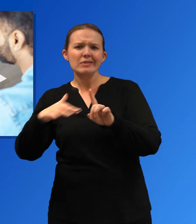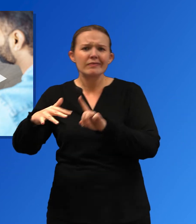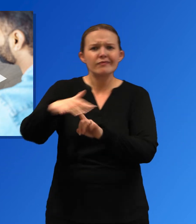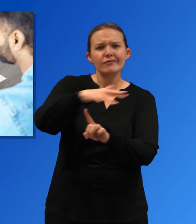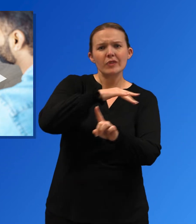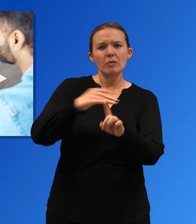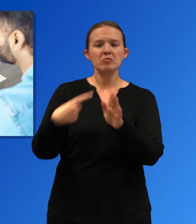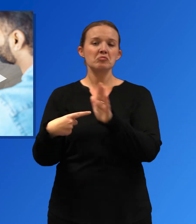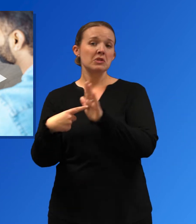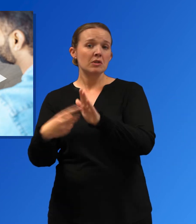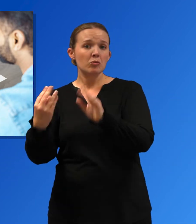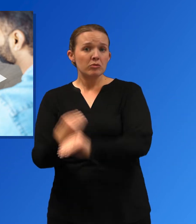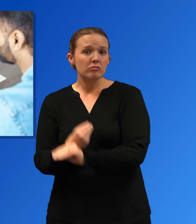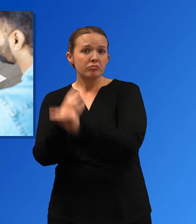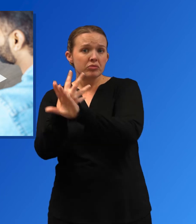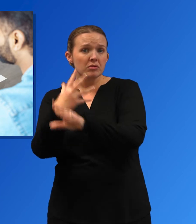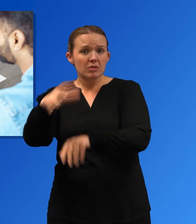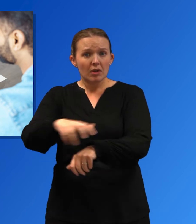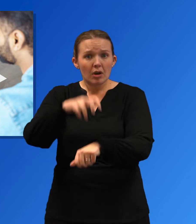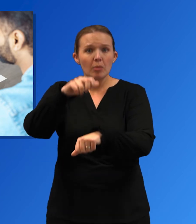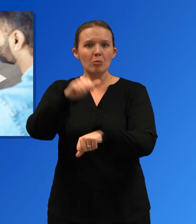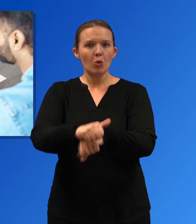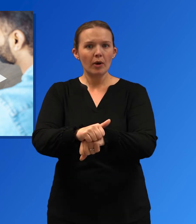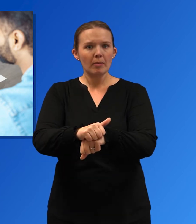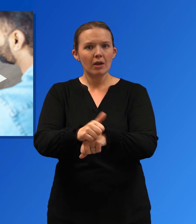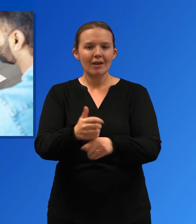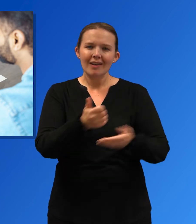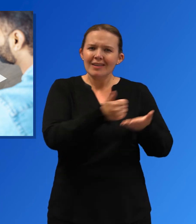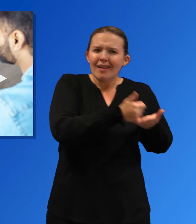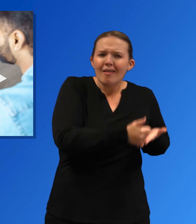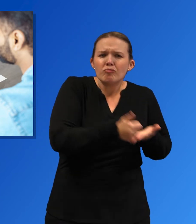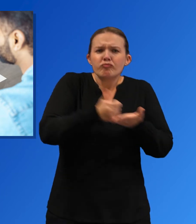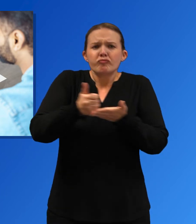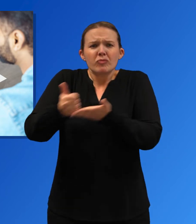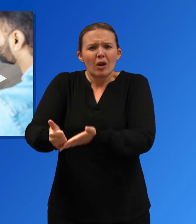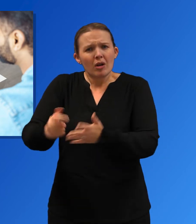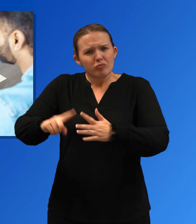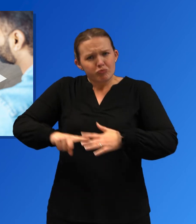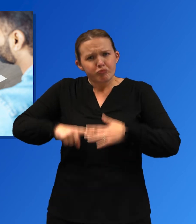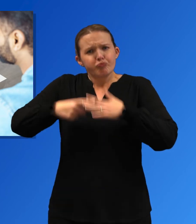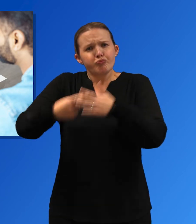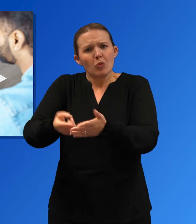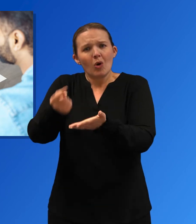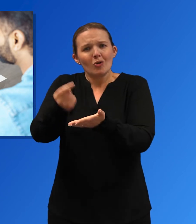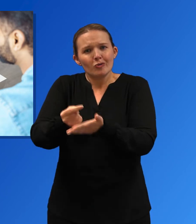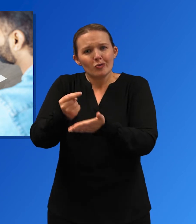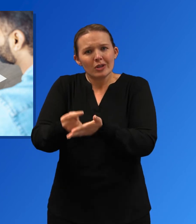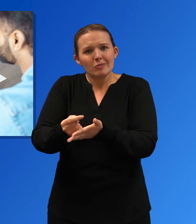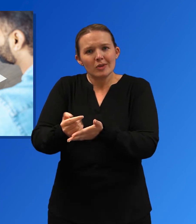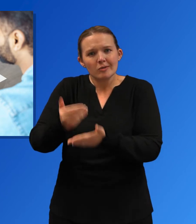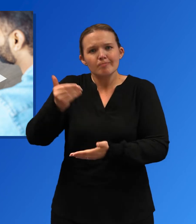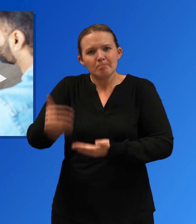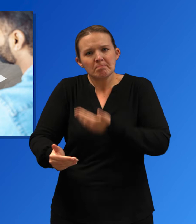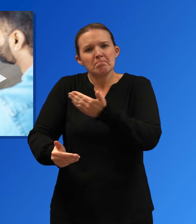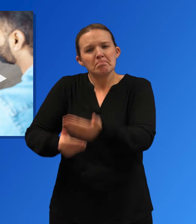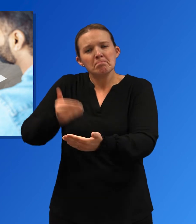support services from different settings, such as telehealth, and helping people start